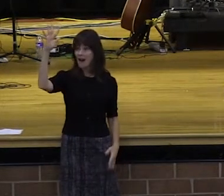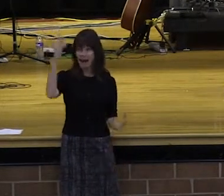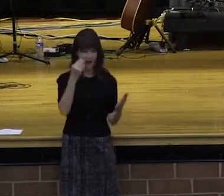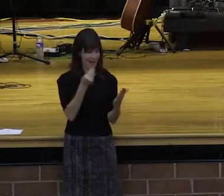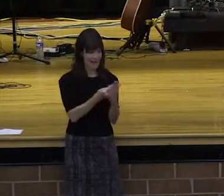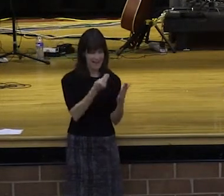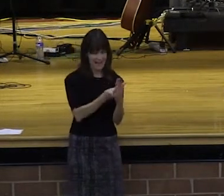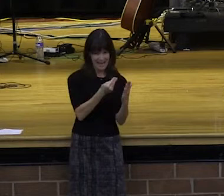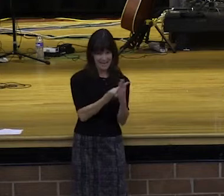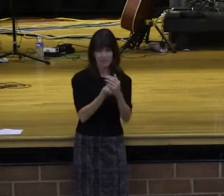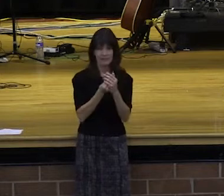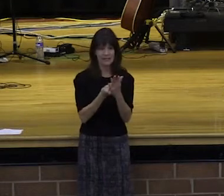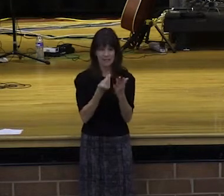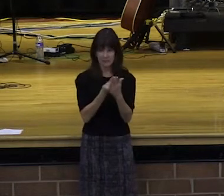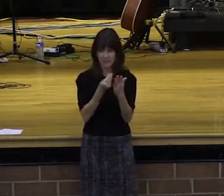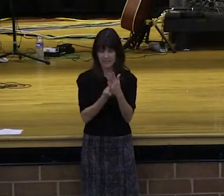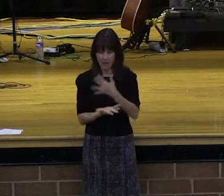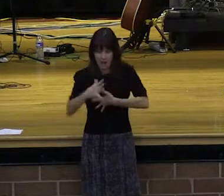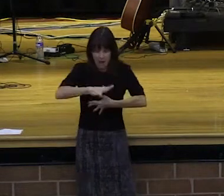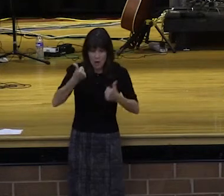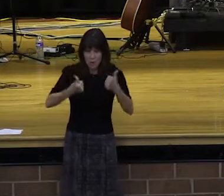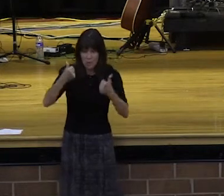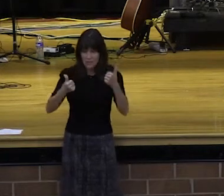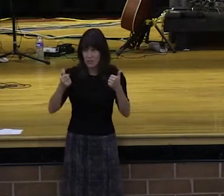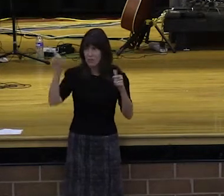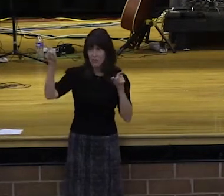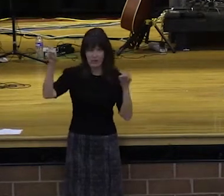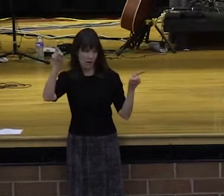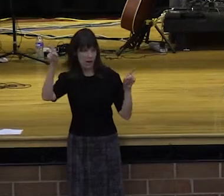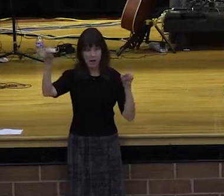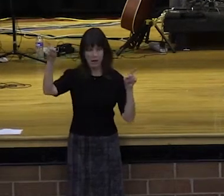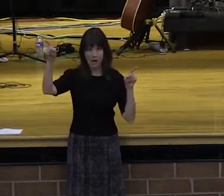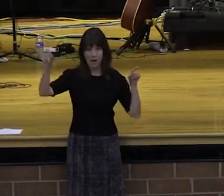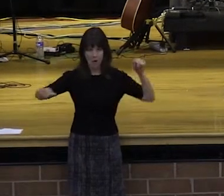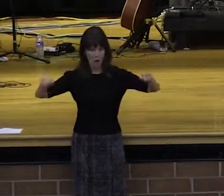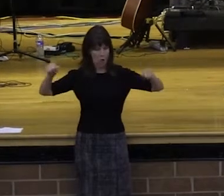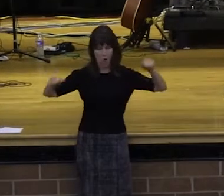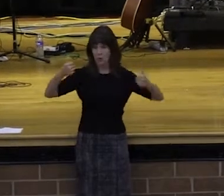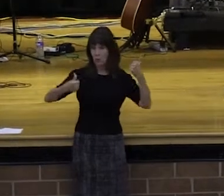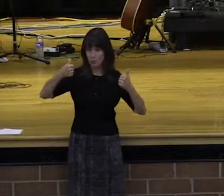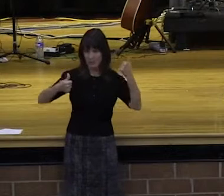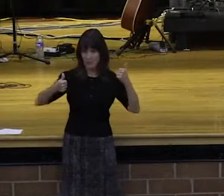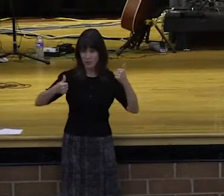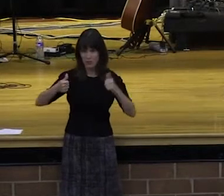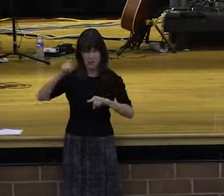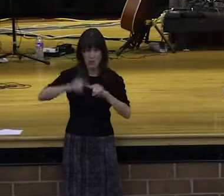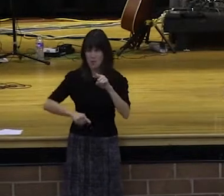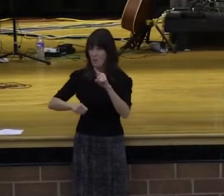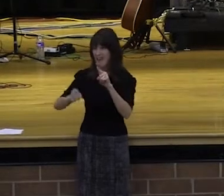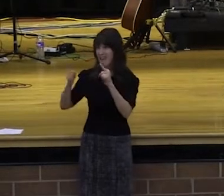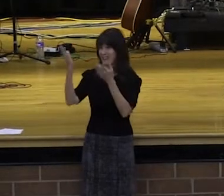The NIV translate that. You cannot serve God and money. And as I was reading that, was like, yes,